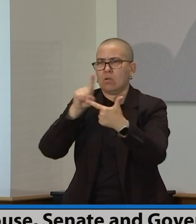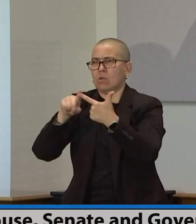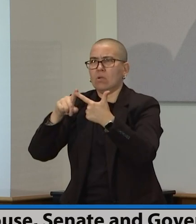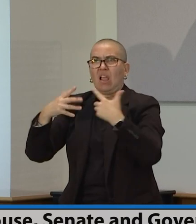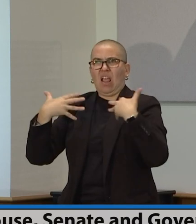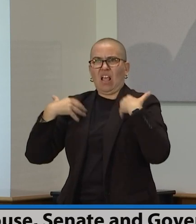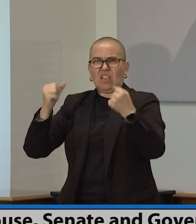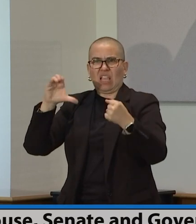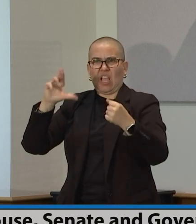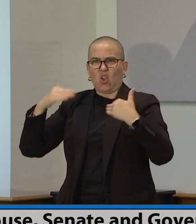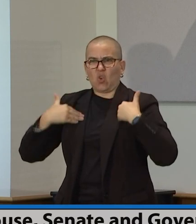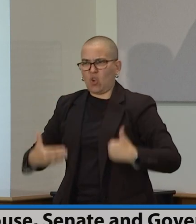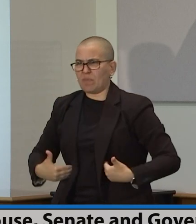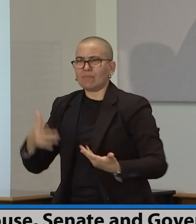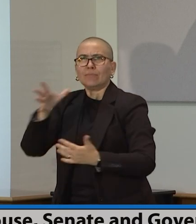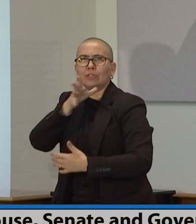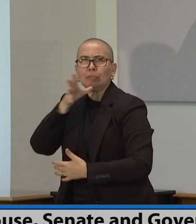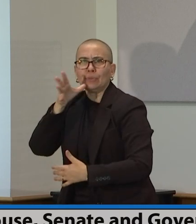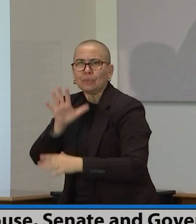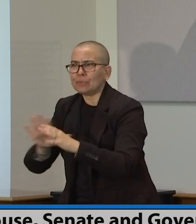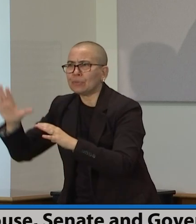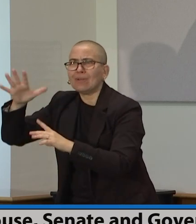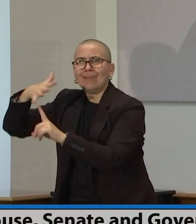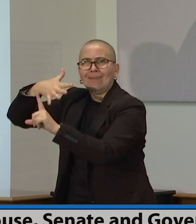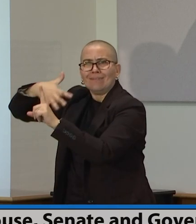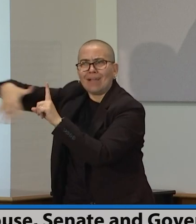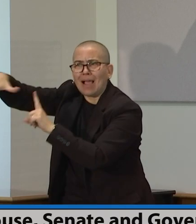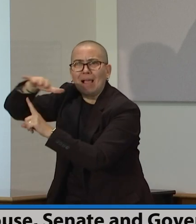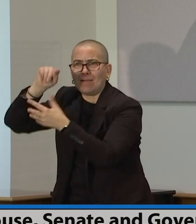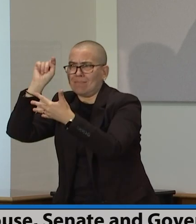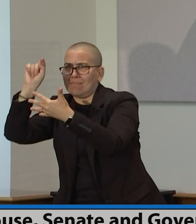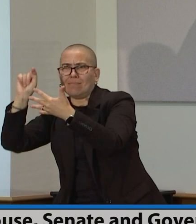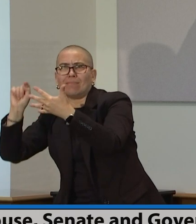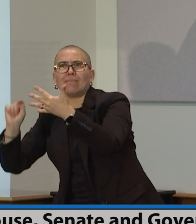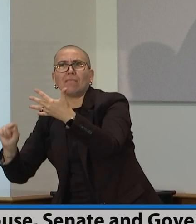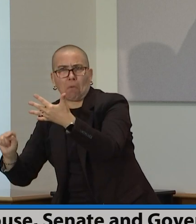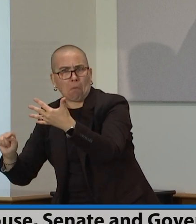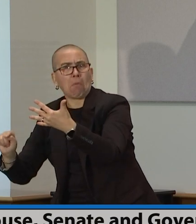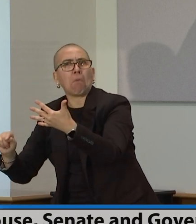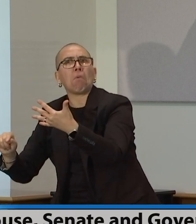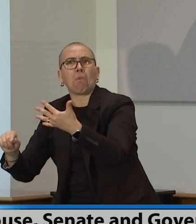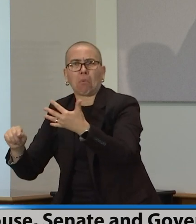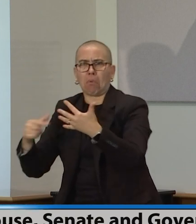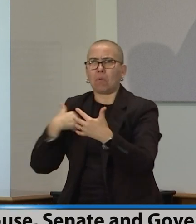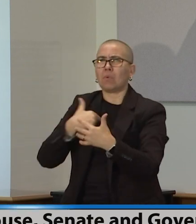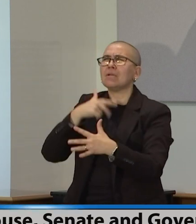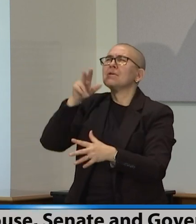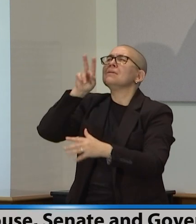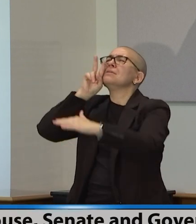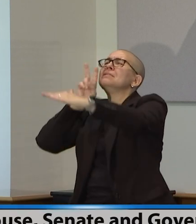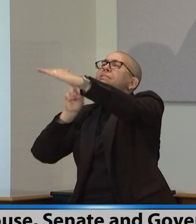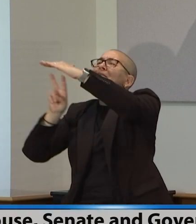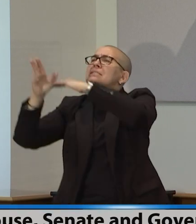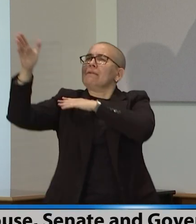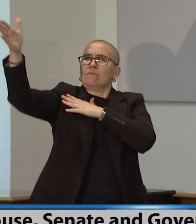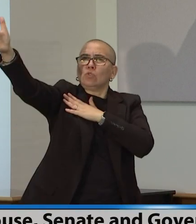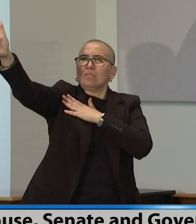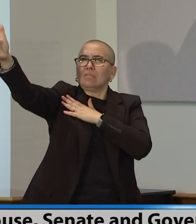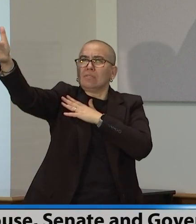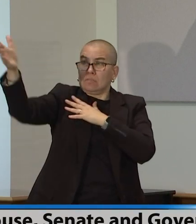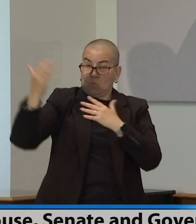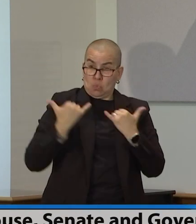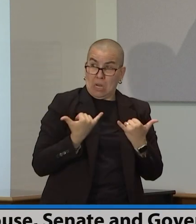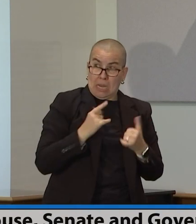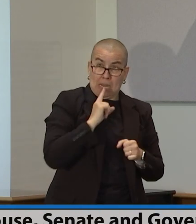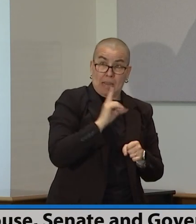agriculture, etc. And we do look to the future and say, are these commitments that we're making now things that we can